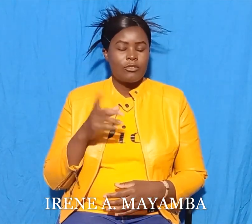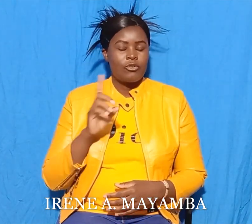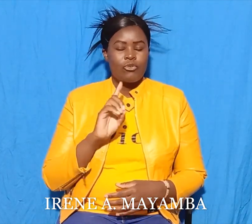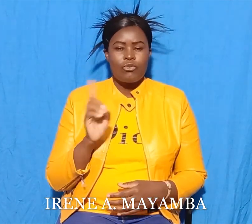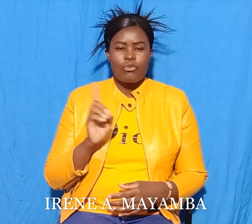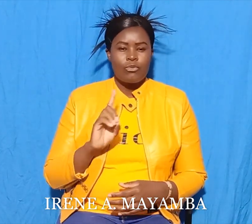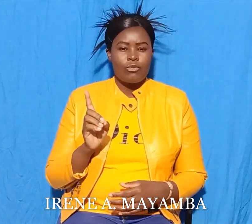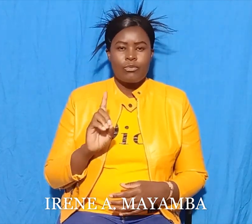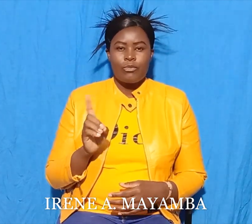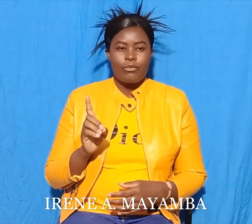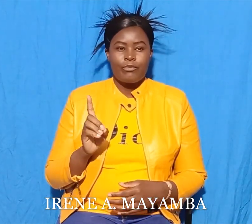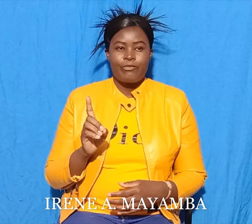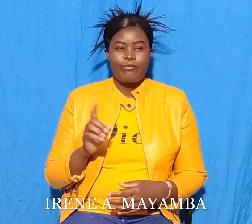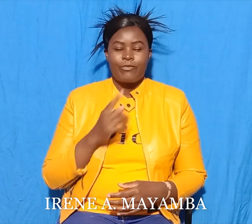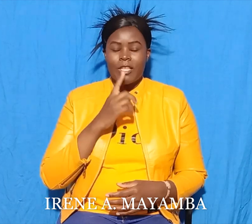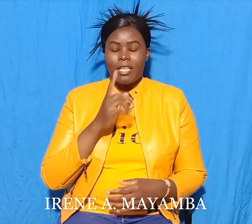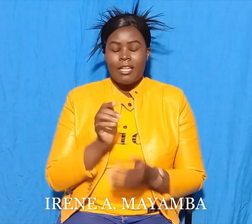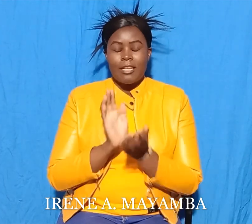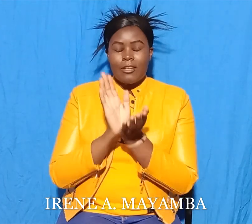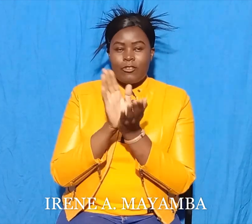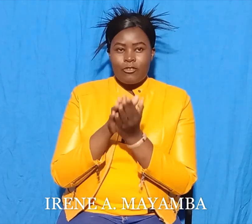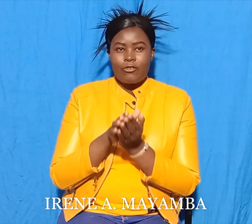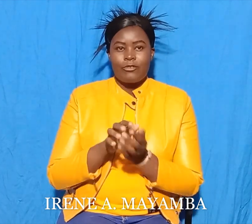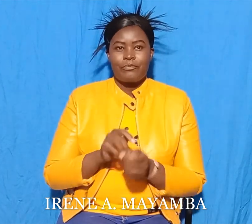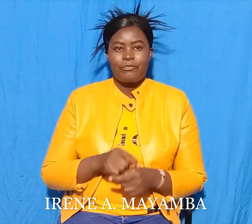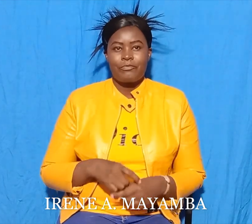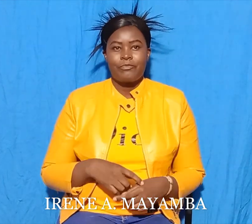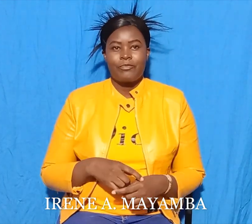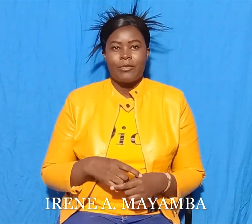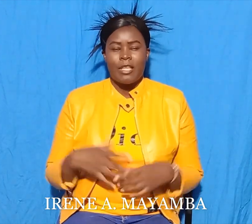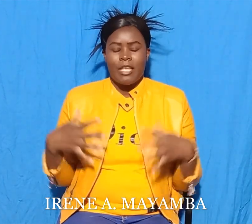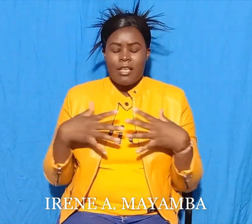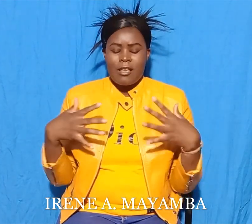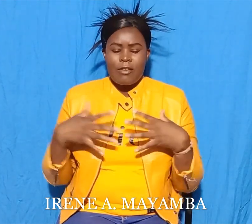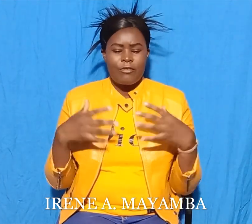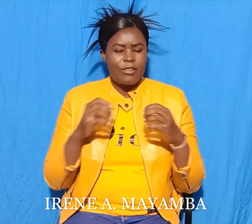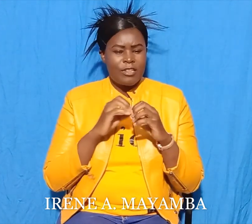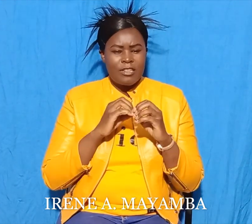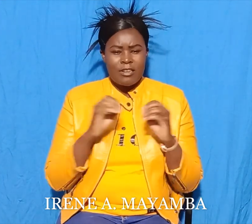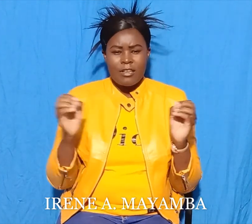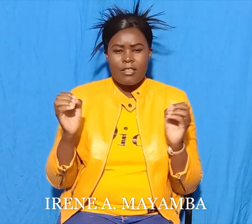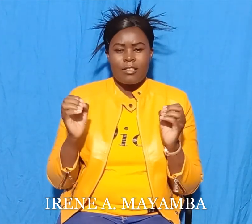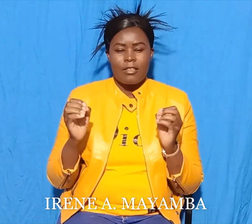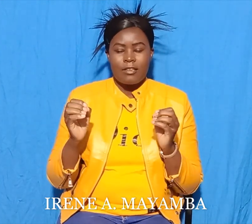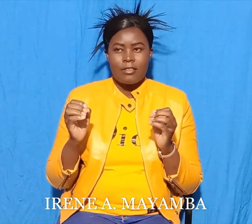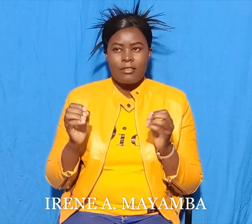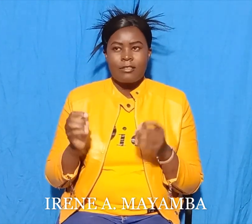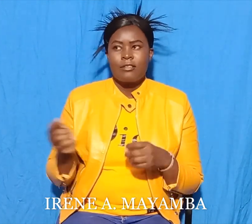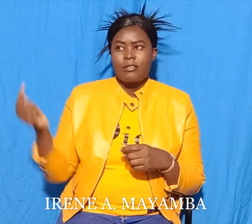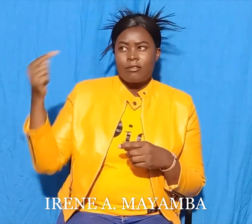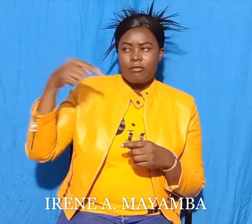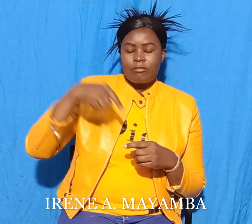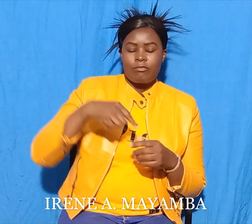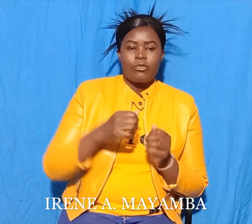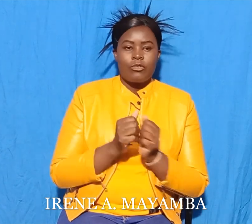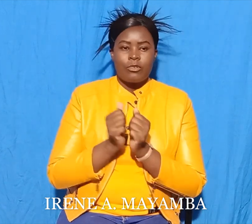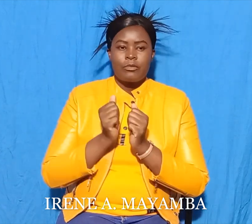no, said the crocodile. Don't be afraid. Come with me. I shall carry you